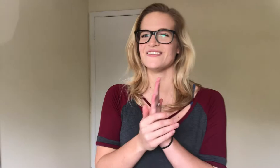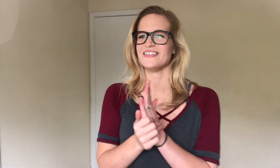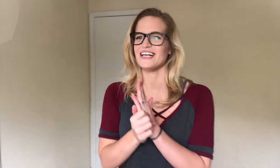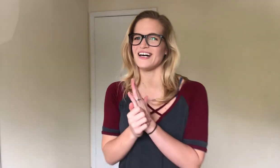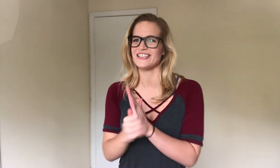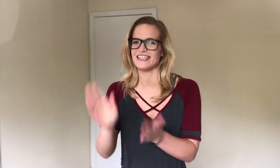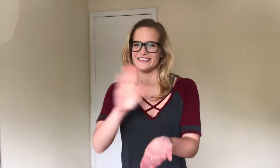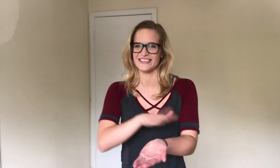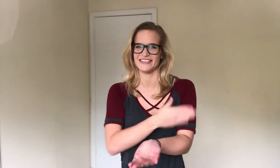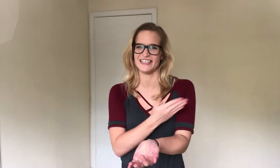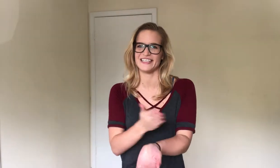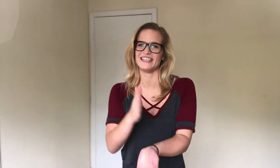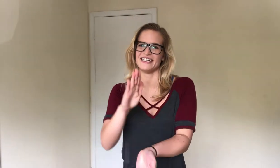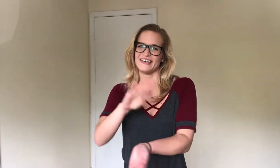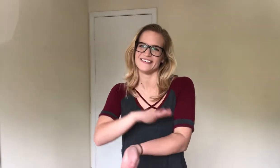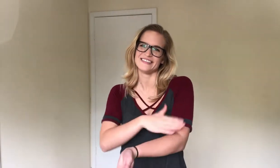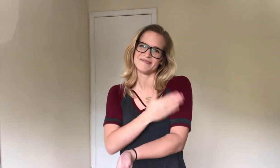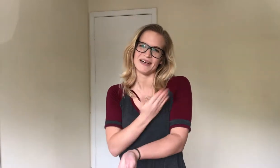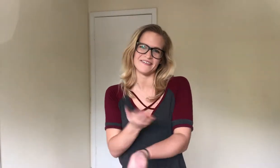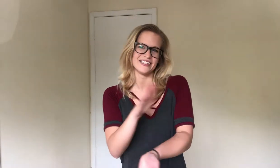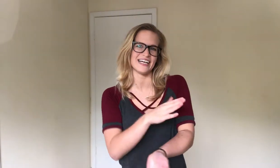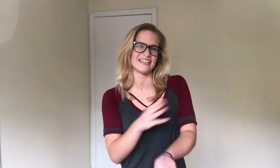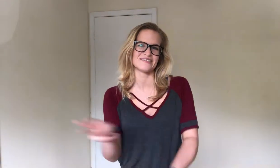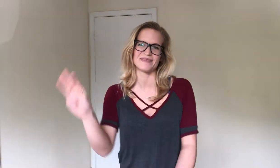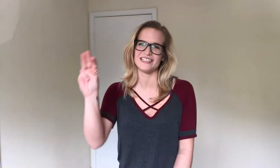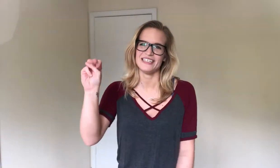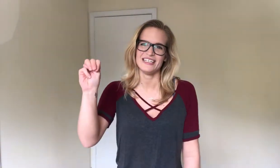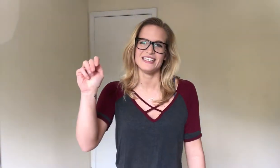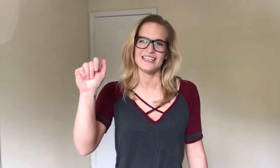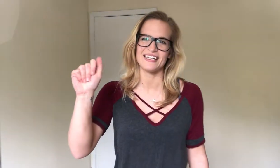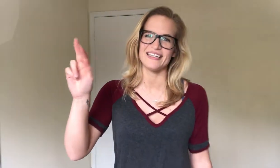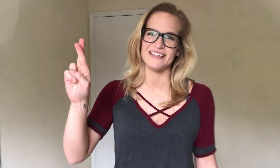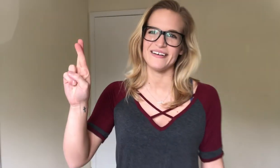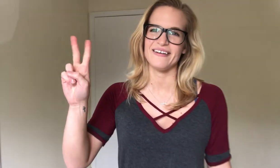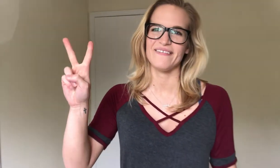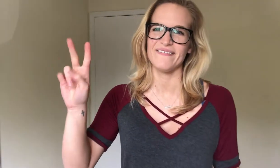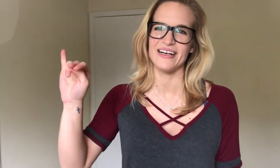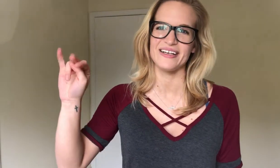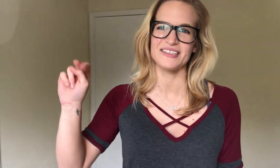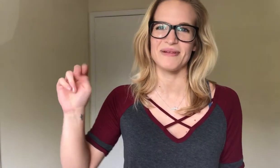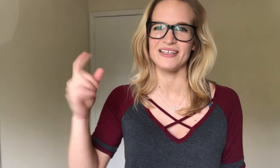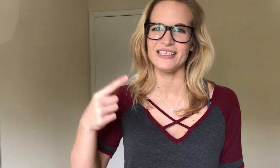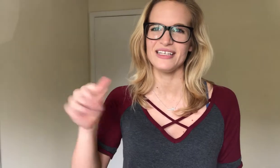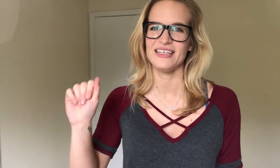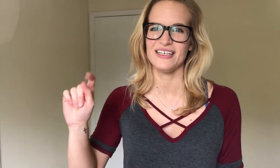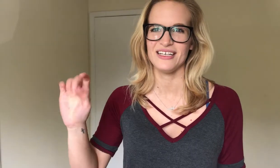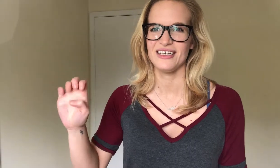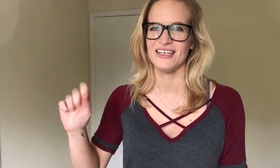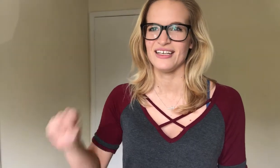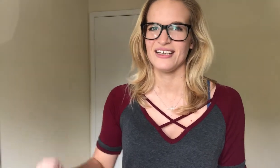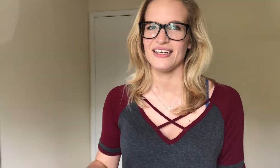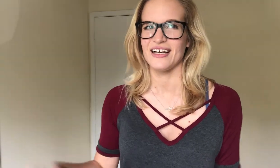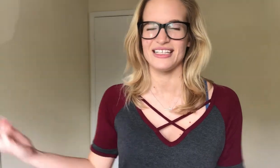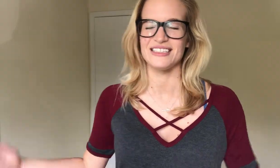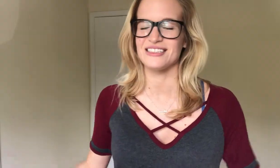all I could really get in there was Marvin Gates, but you could fingerspell it. I just,